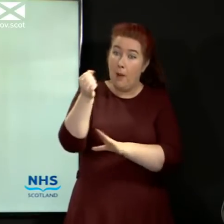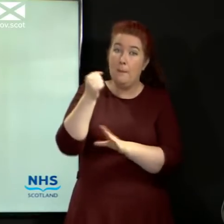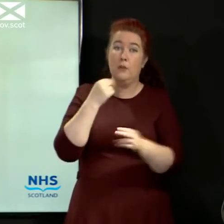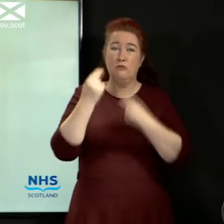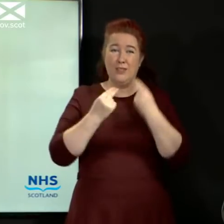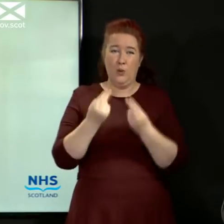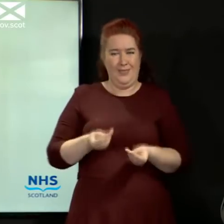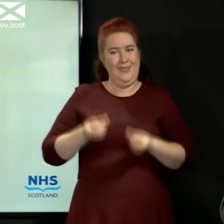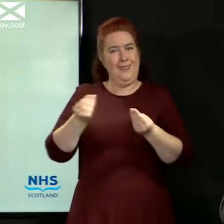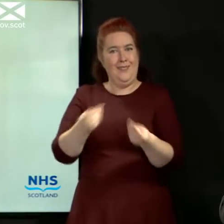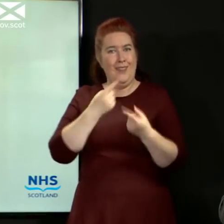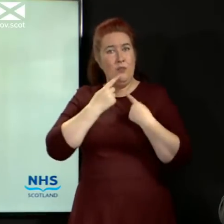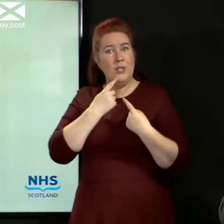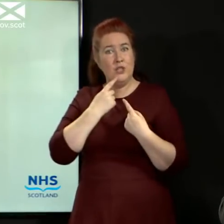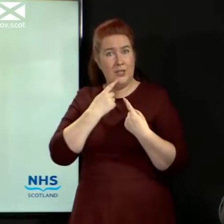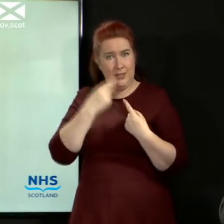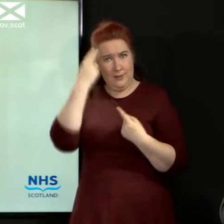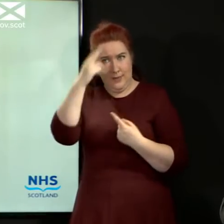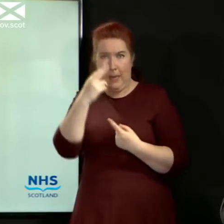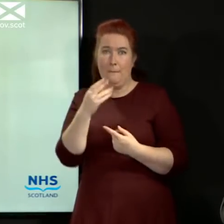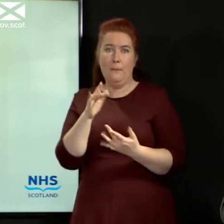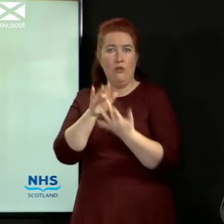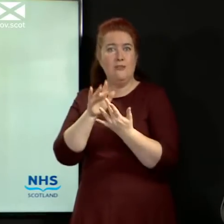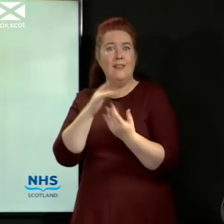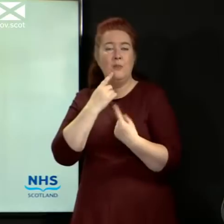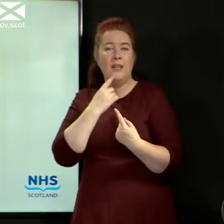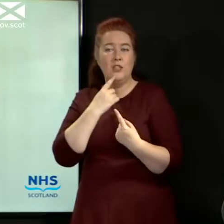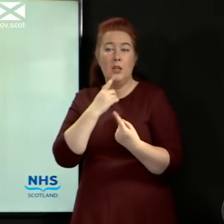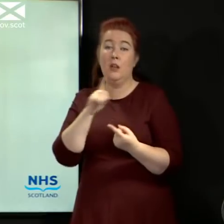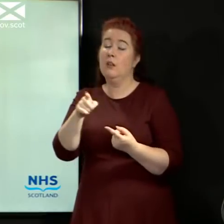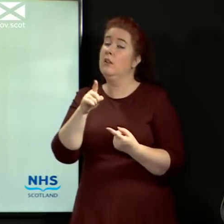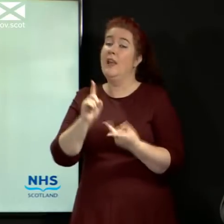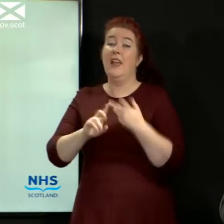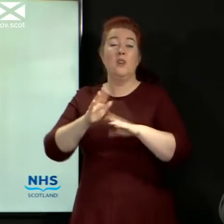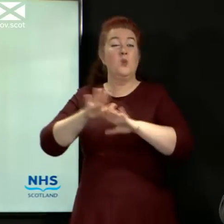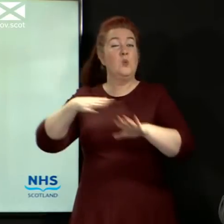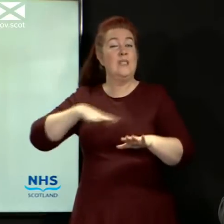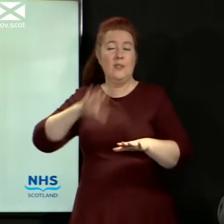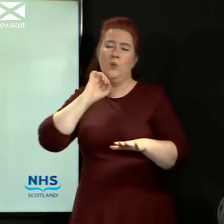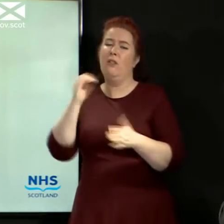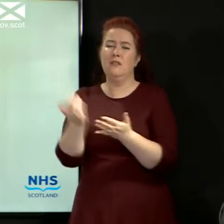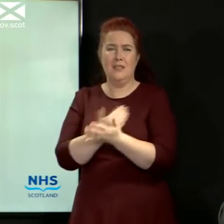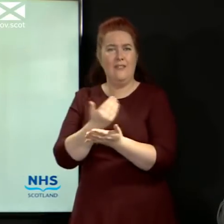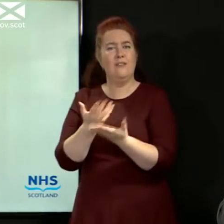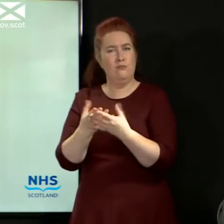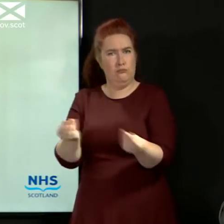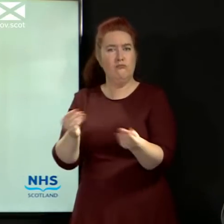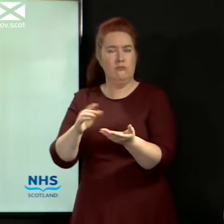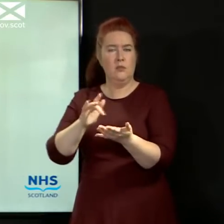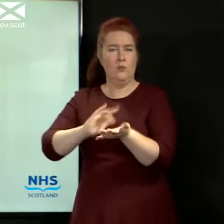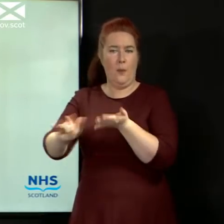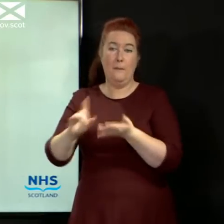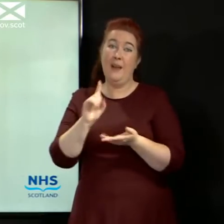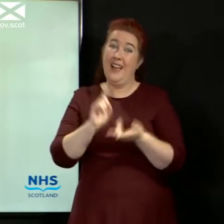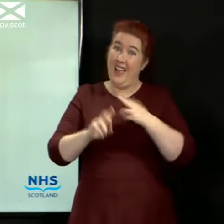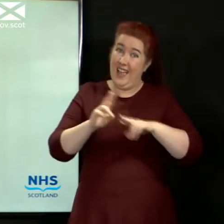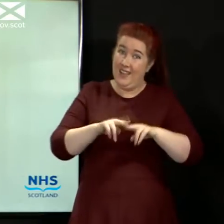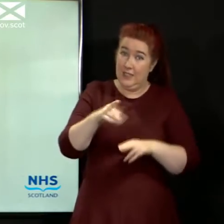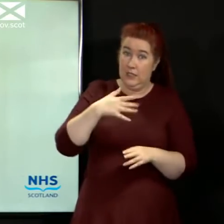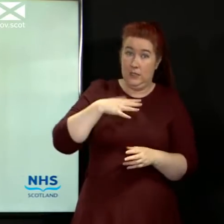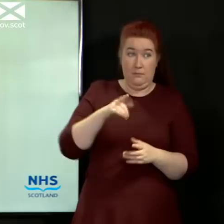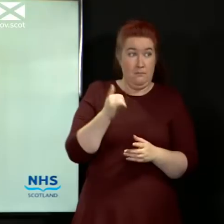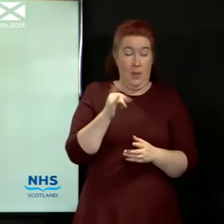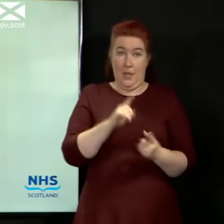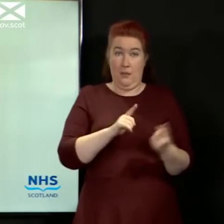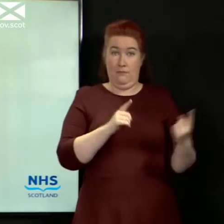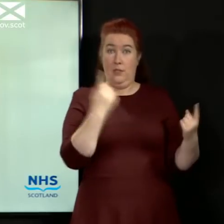you leave your details. These will be safely stored and destroyed if they aren't needed. But they'll help our contact tracers to find you if you've been